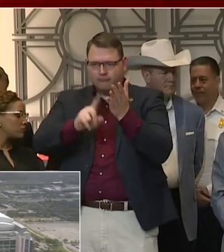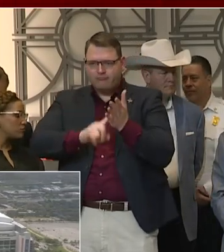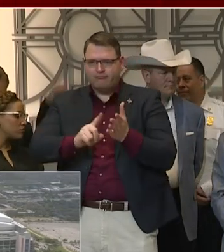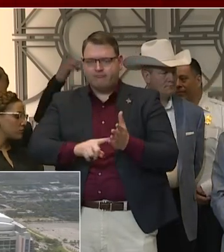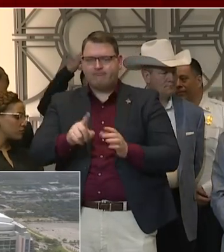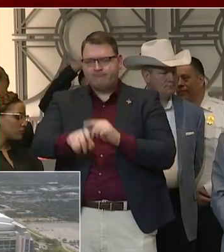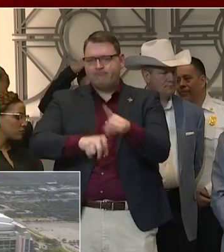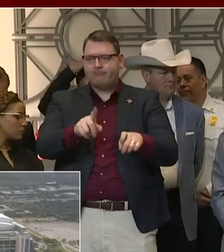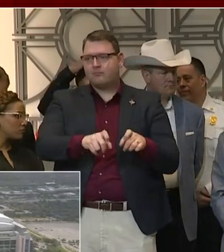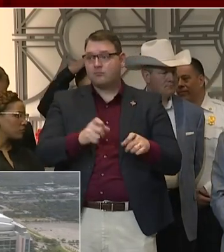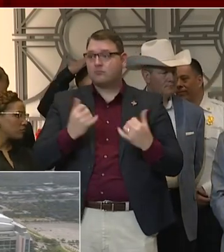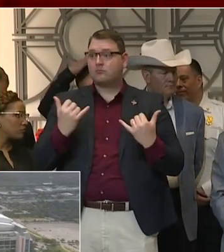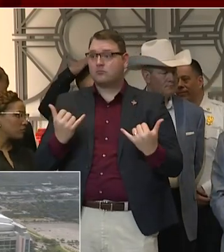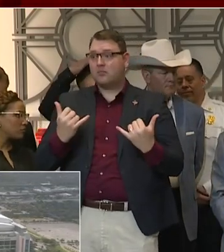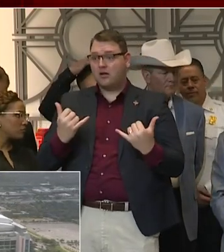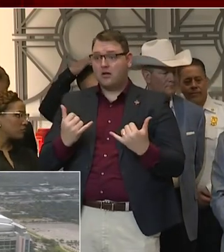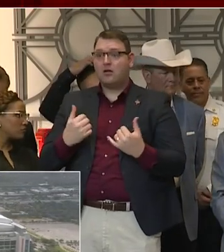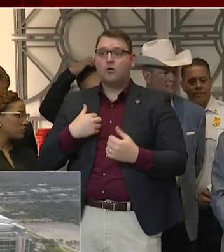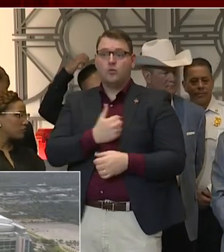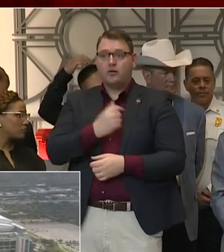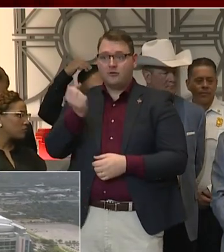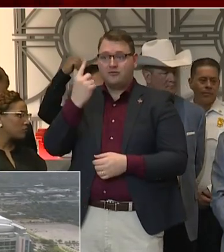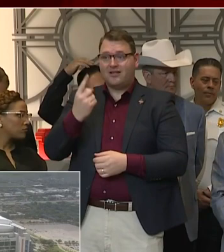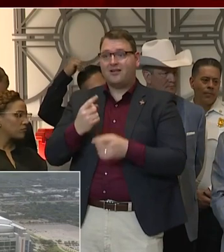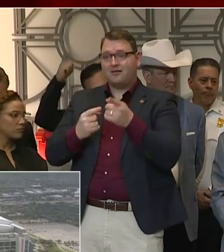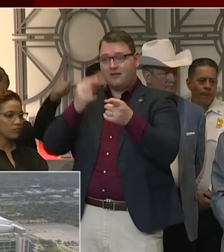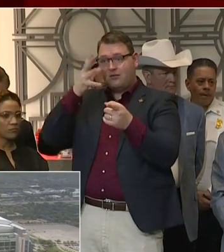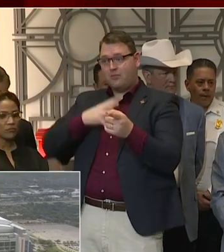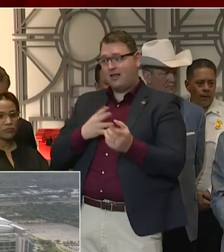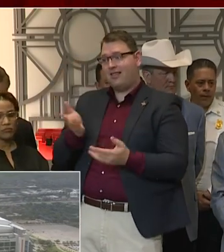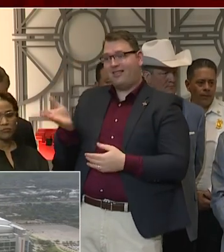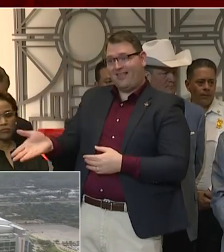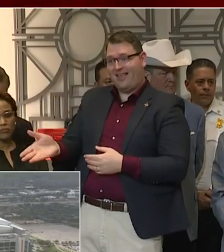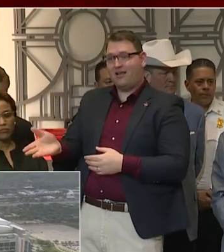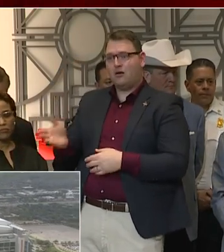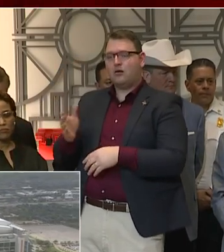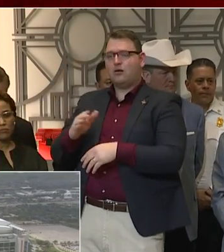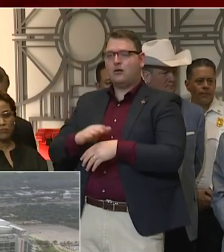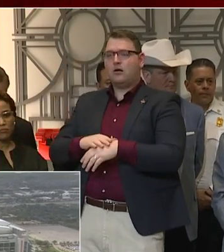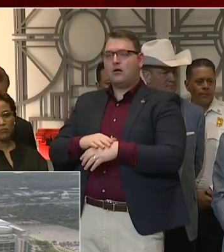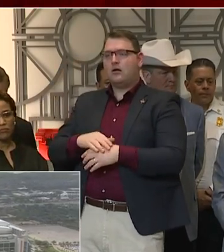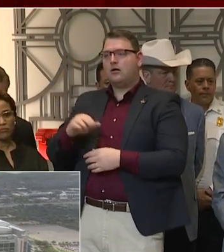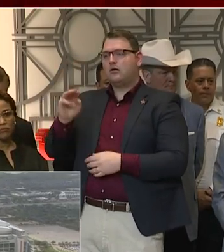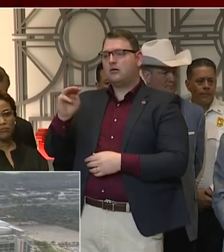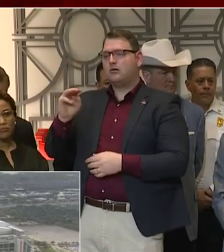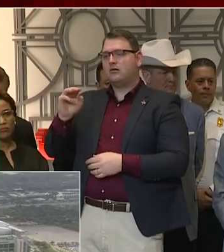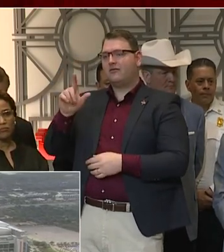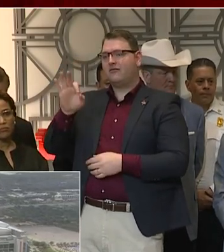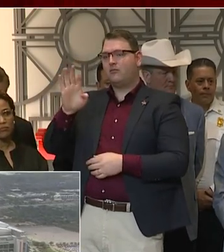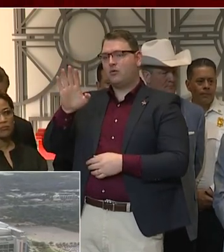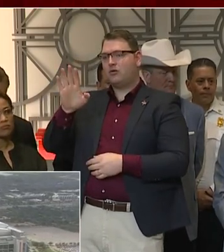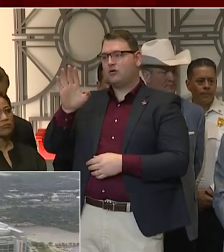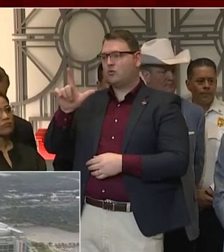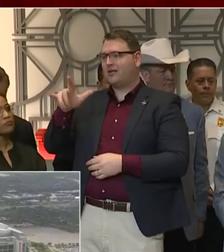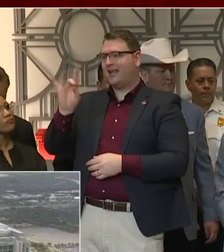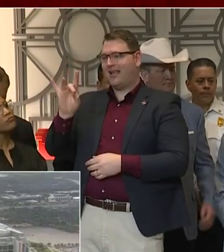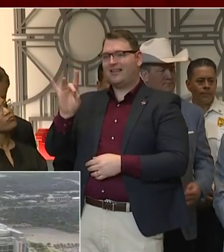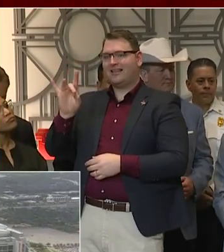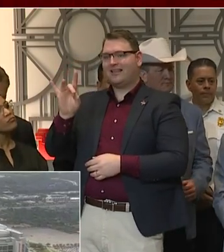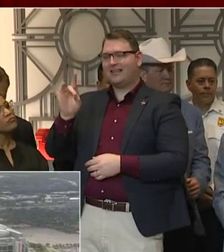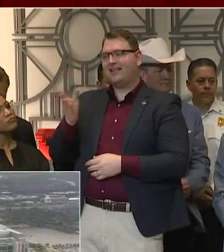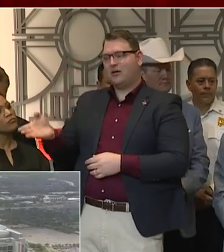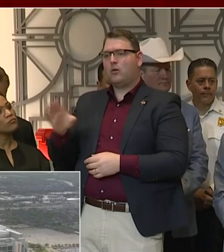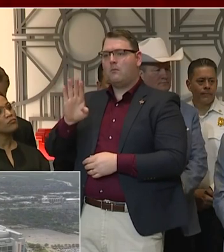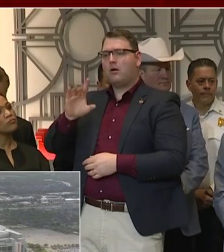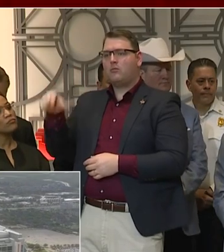now is he was at the barbecue cook-off on the 28th. And they're still trying to suss out whether he had symptoms